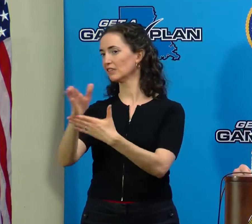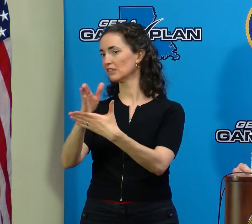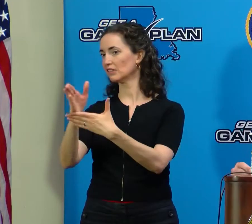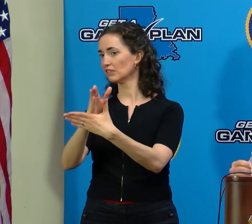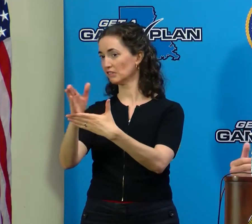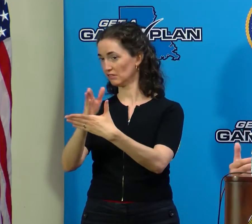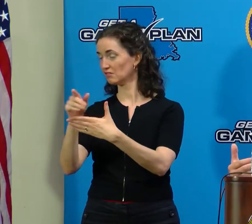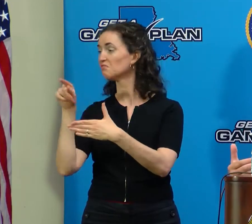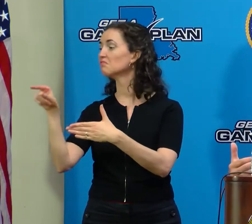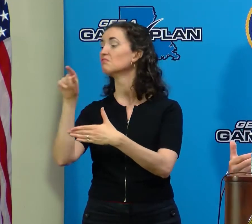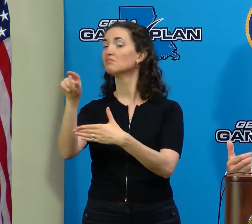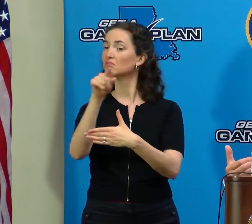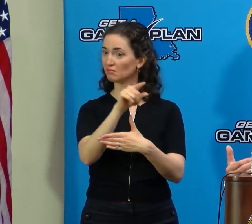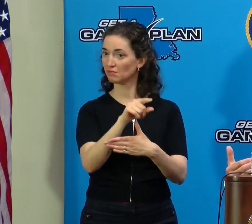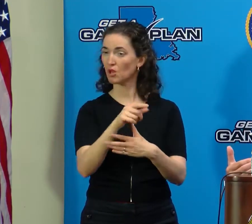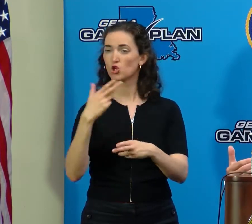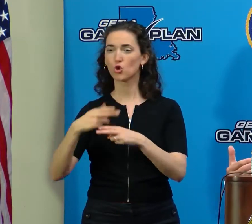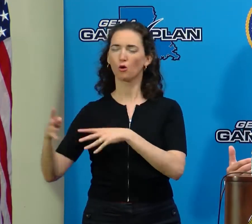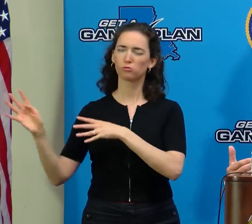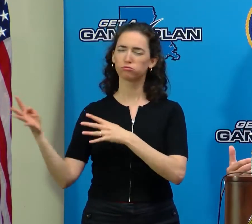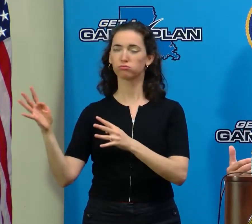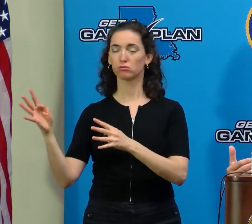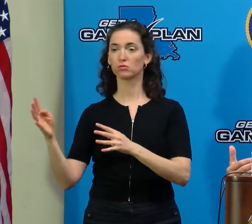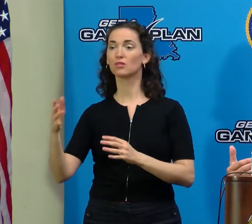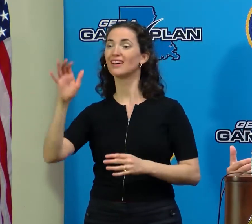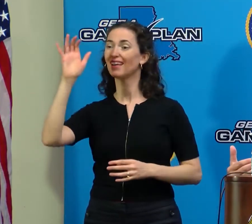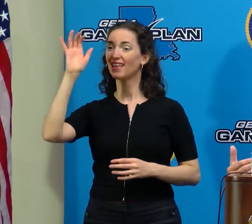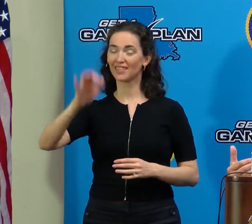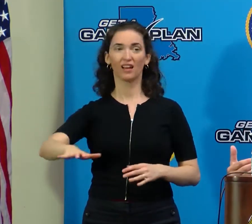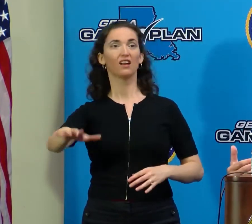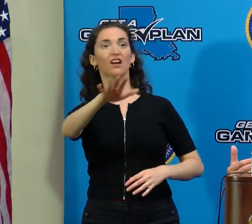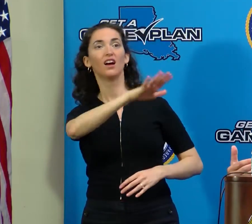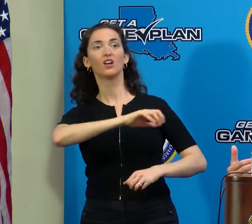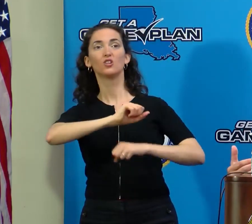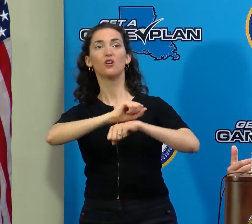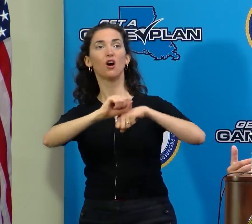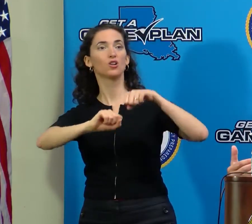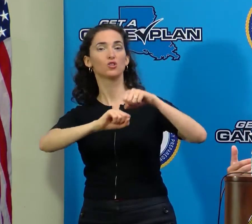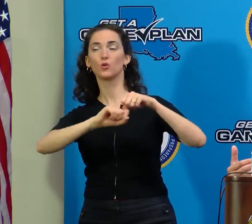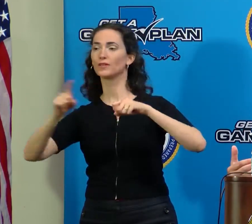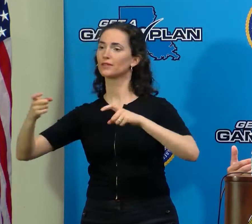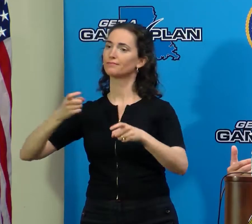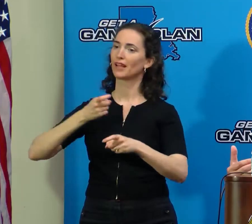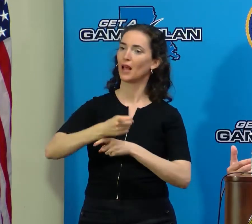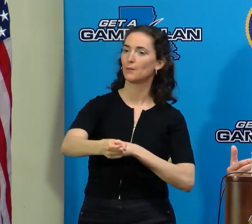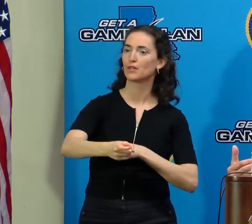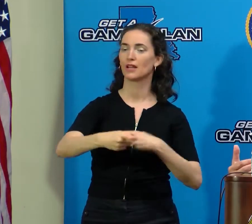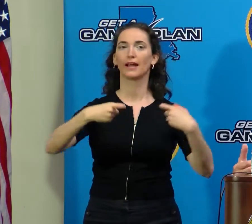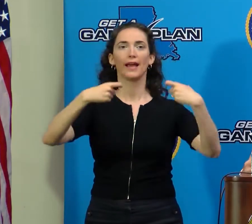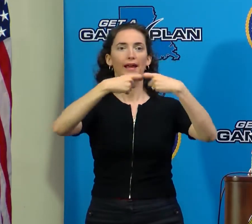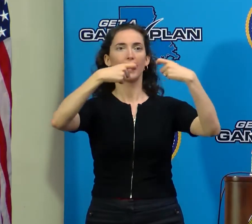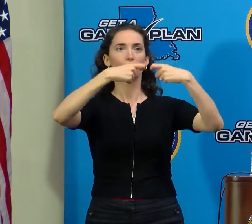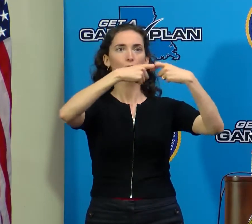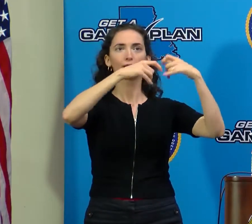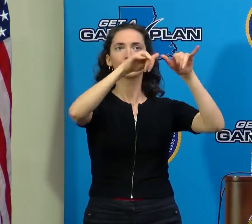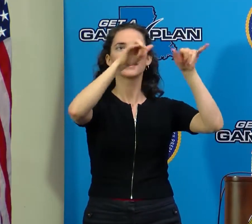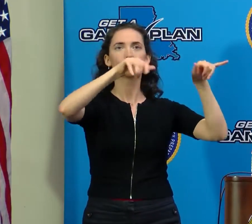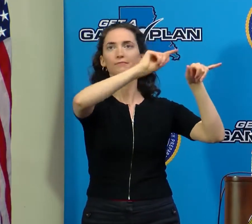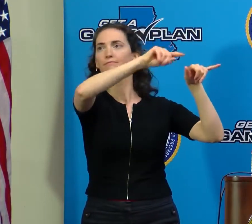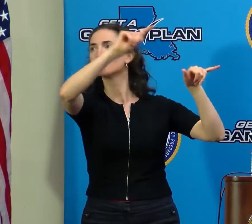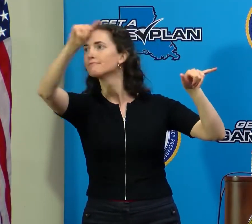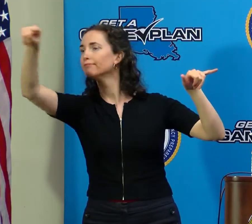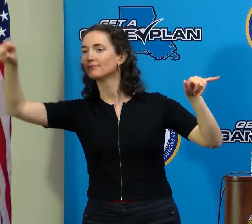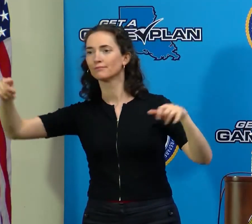different places. This wreaks havoc on infrastructure, and that includes on the electric grid. And, you know,